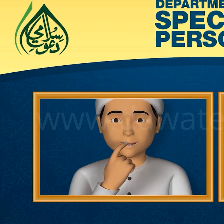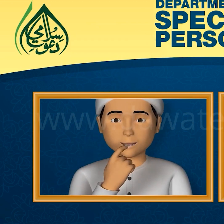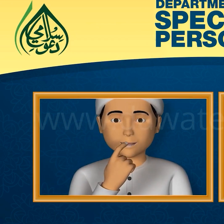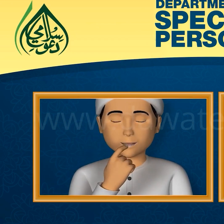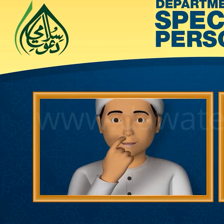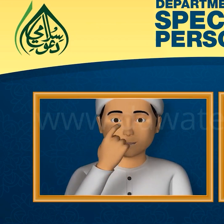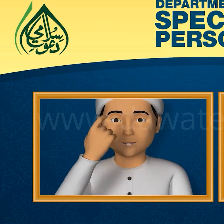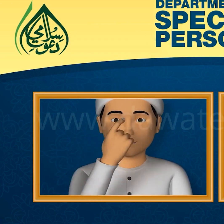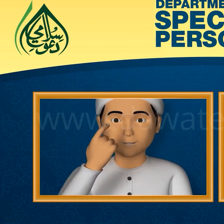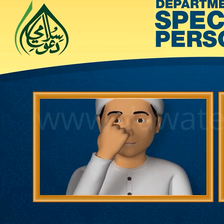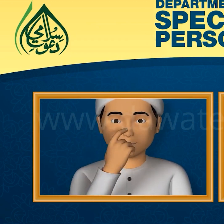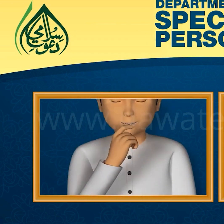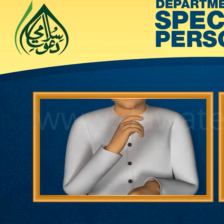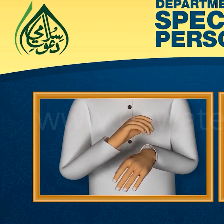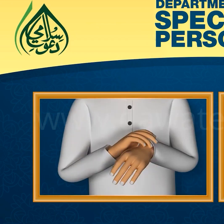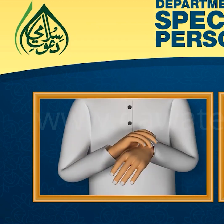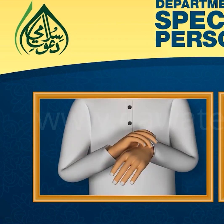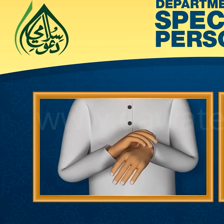Aashube chasim,